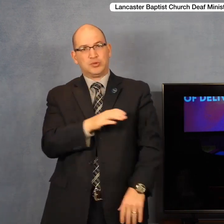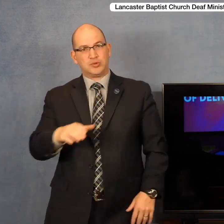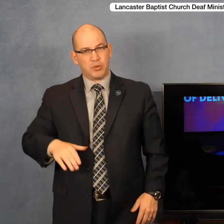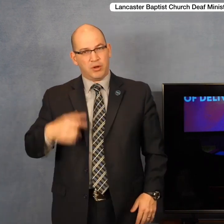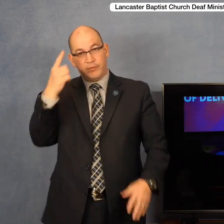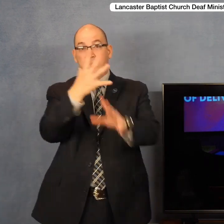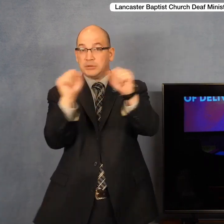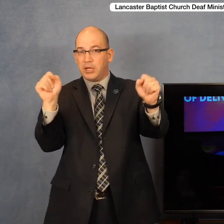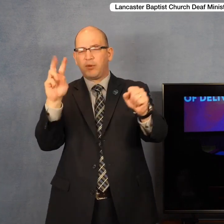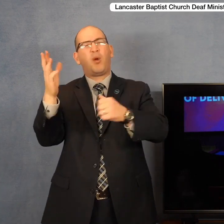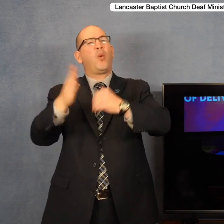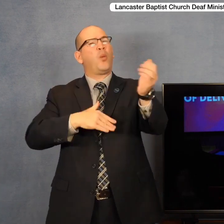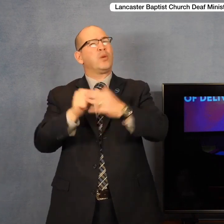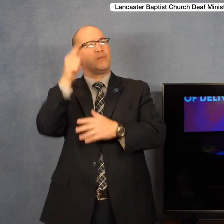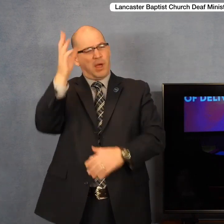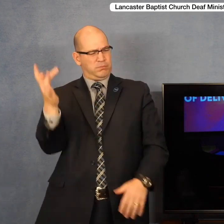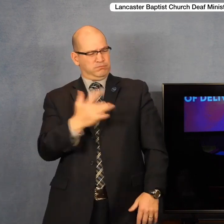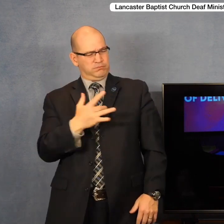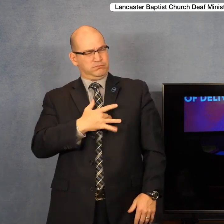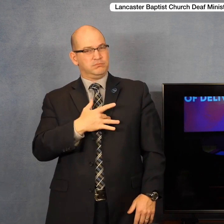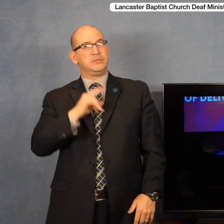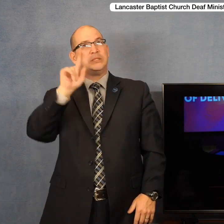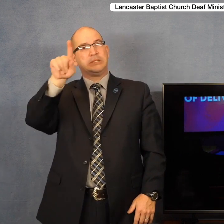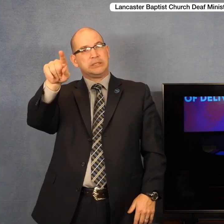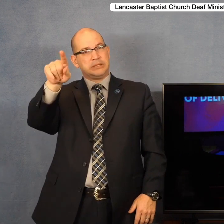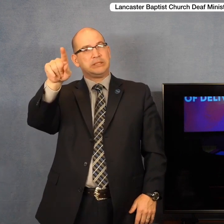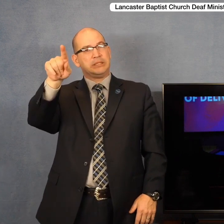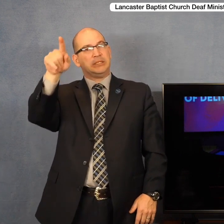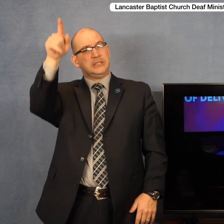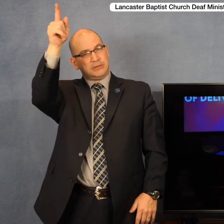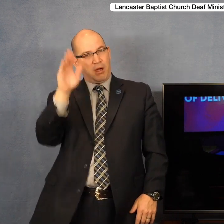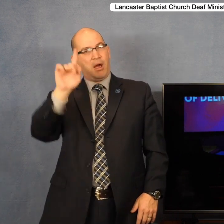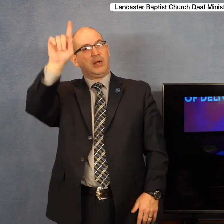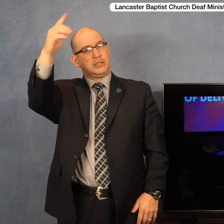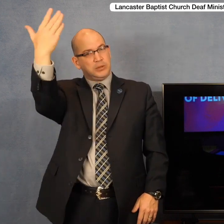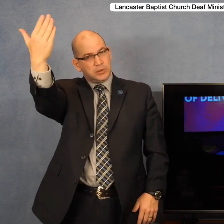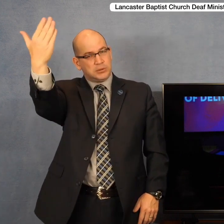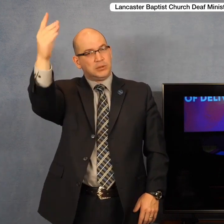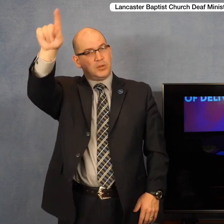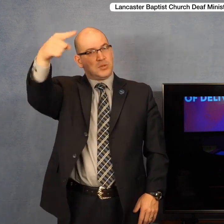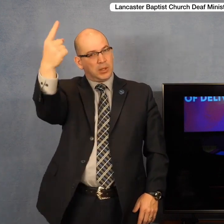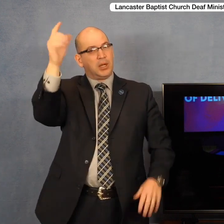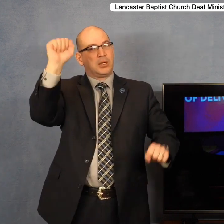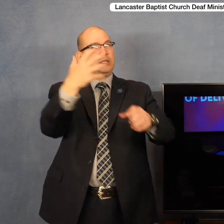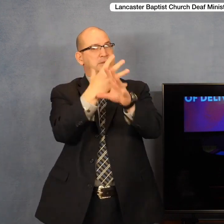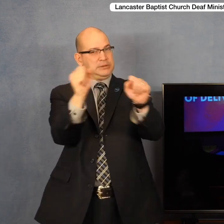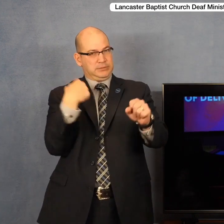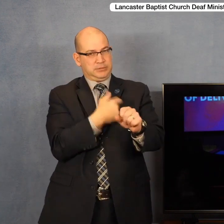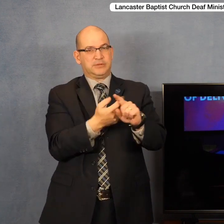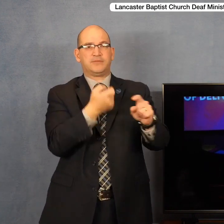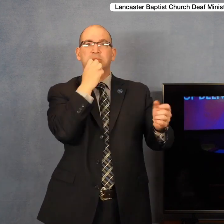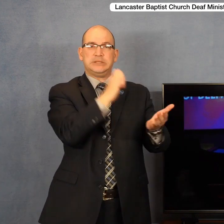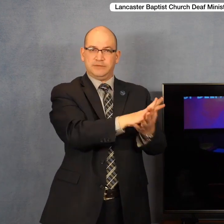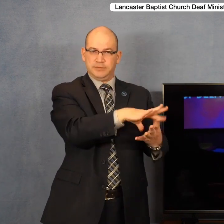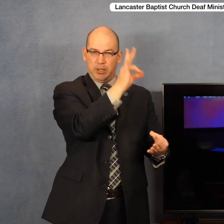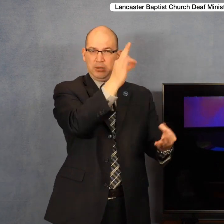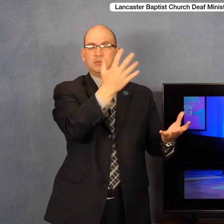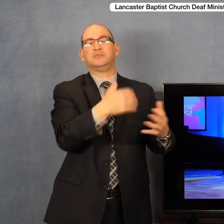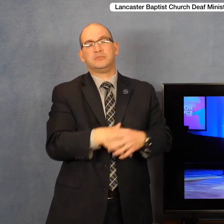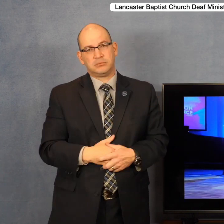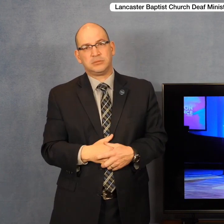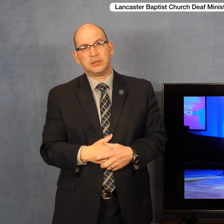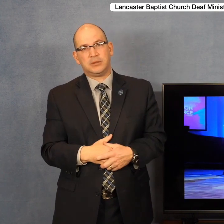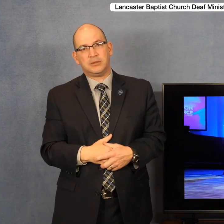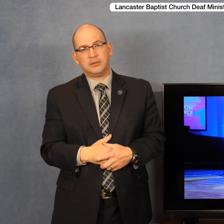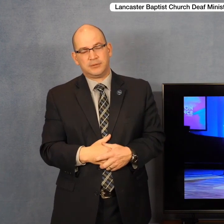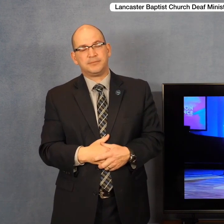Lord. But he alone can deliver us from the grip and from the power of this wicked world in which we live.